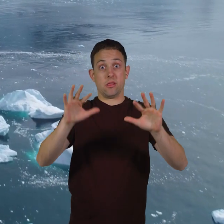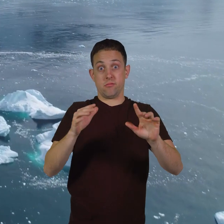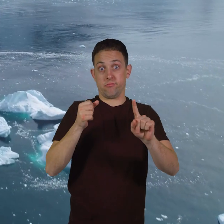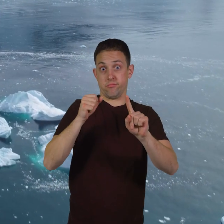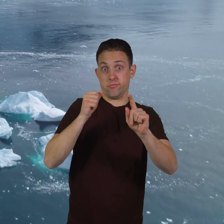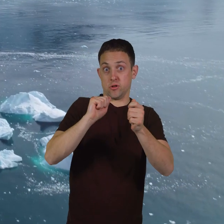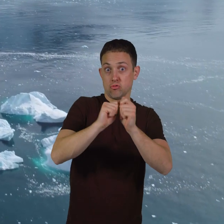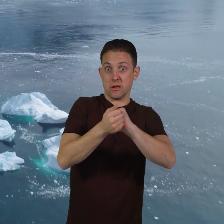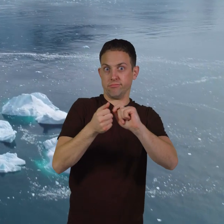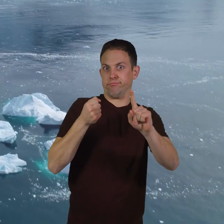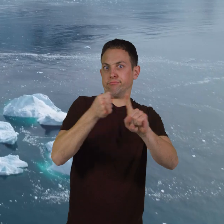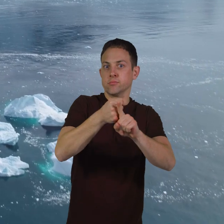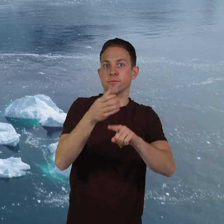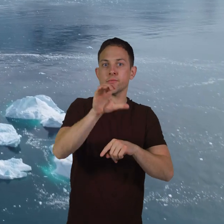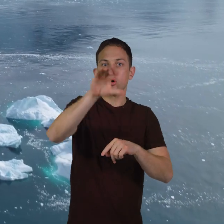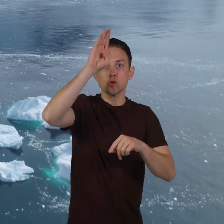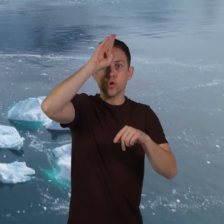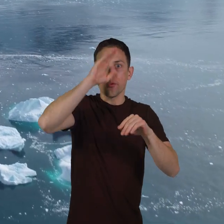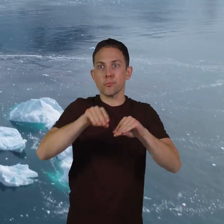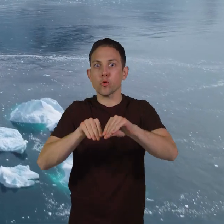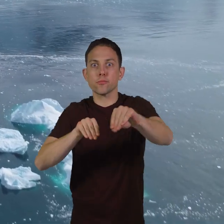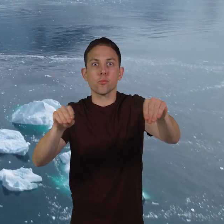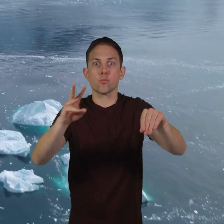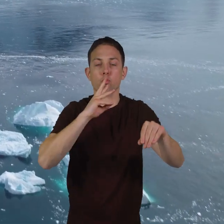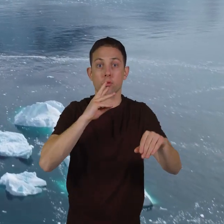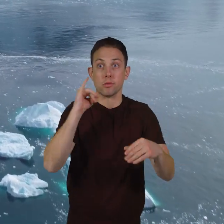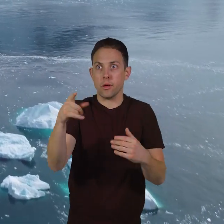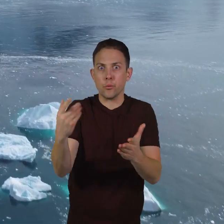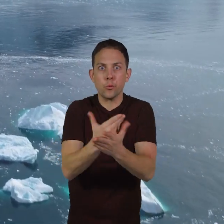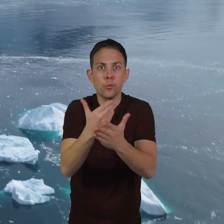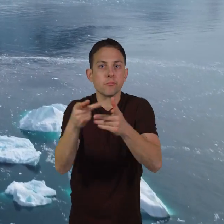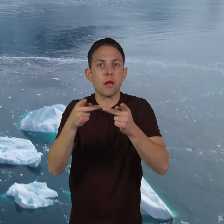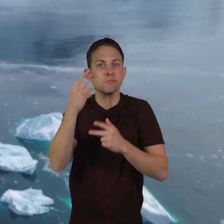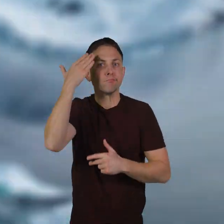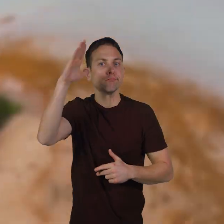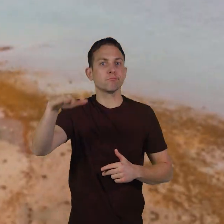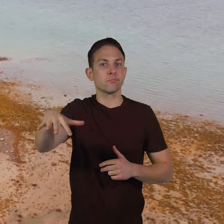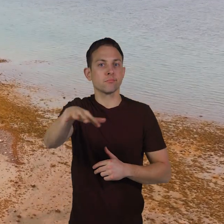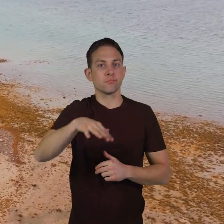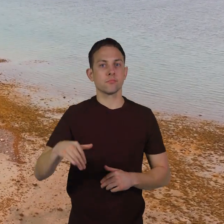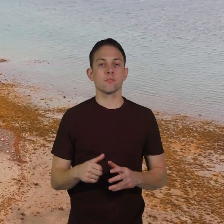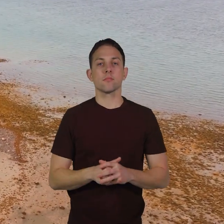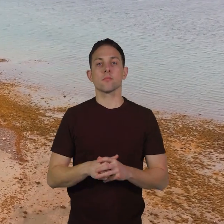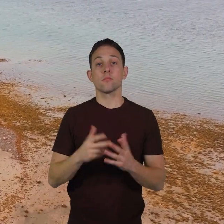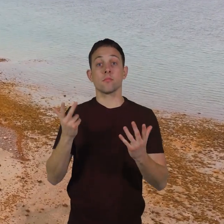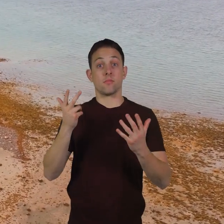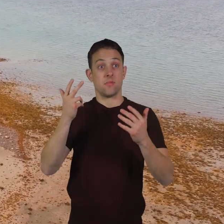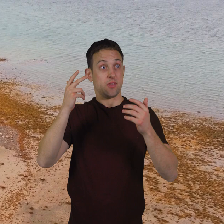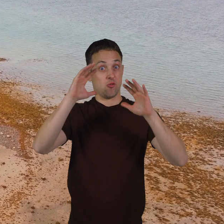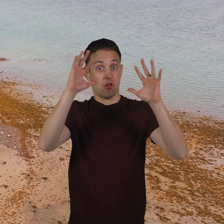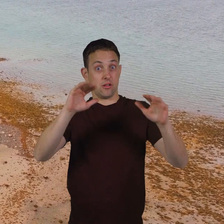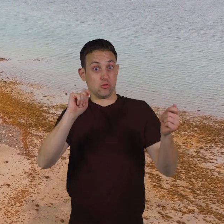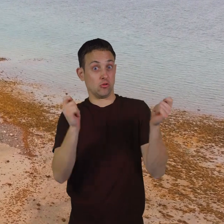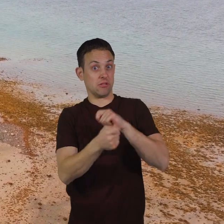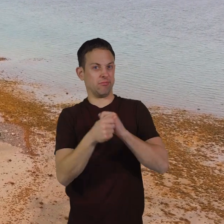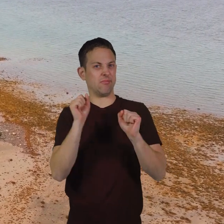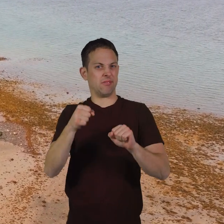is forcing sharks to move to waters they are not familiar with. Though climate change dramatically affects the shark